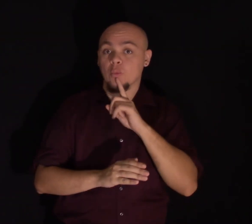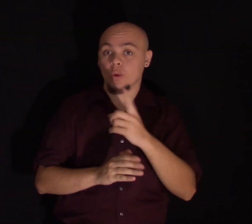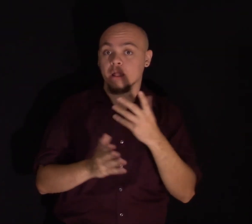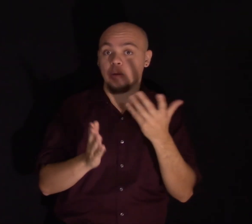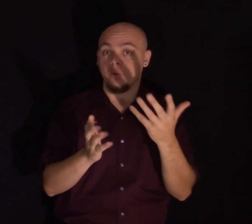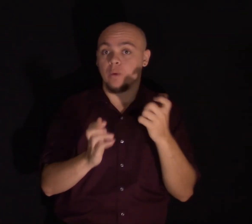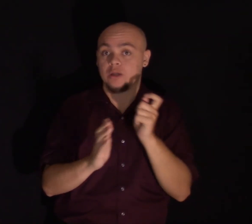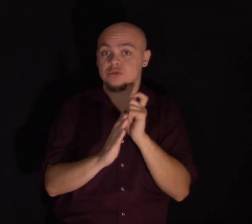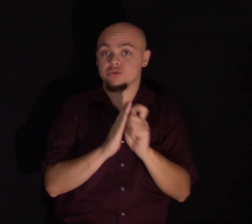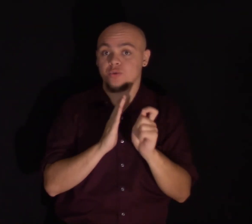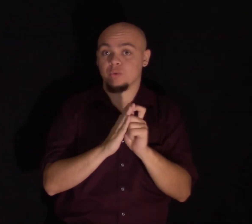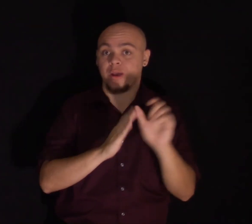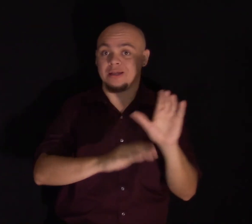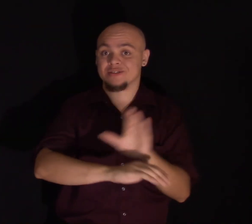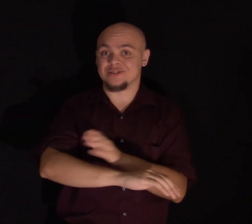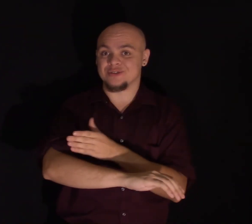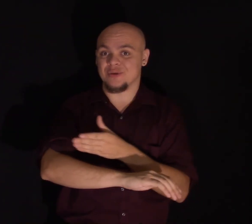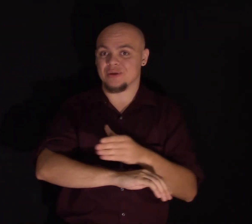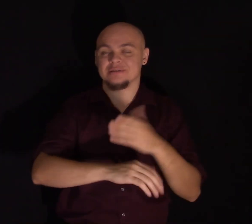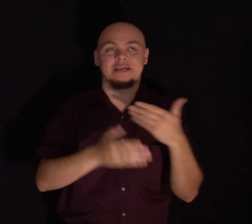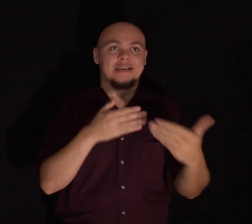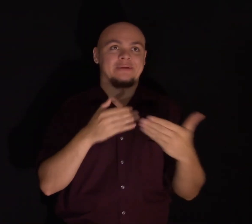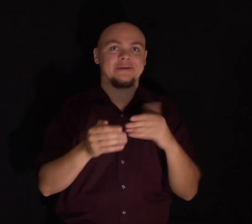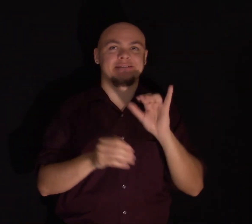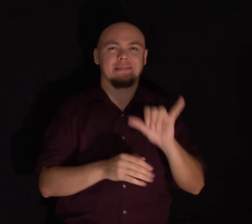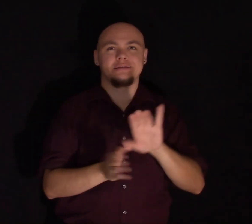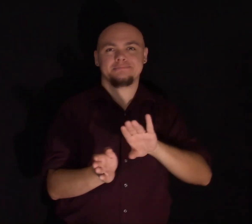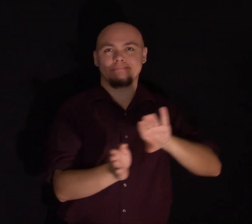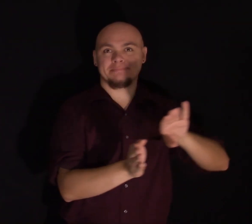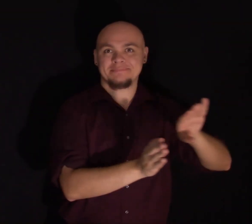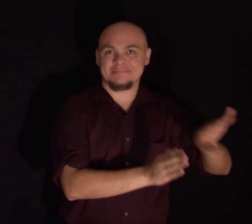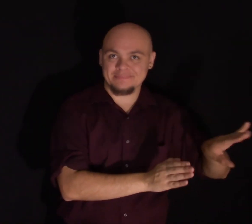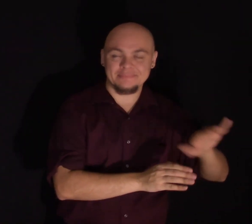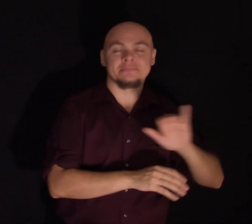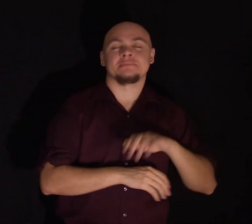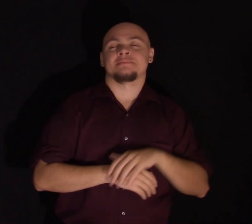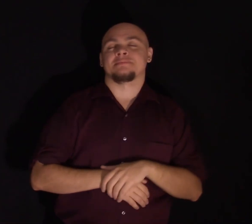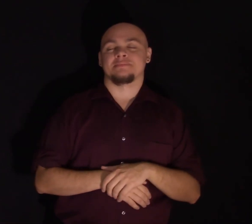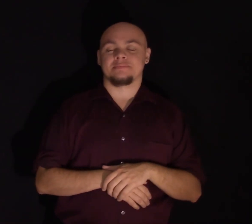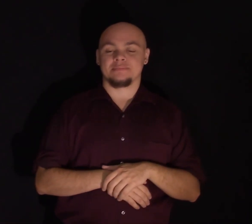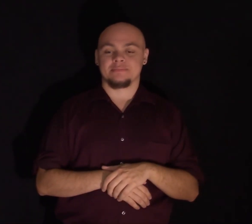write some songs. Anyway, that's for another day.